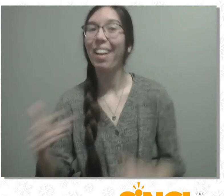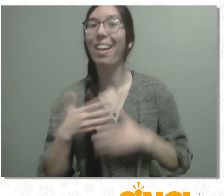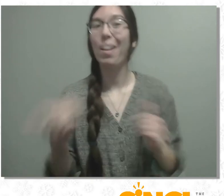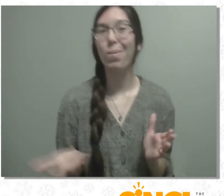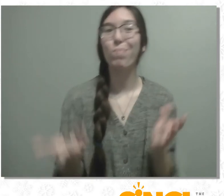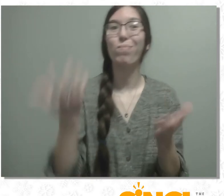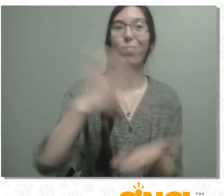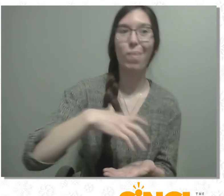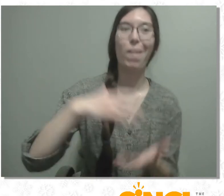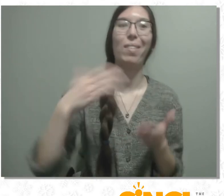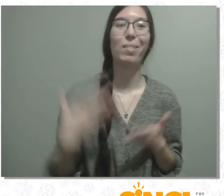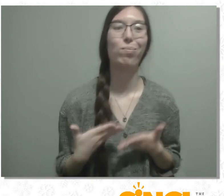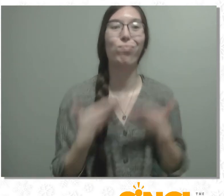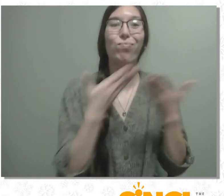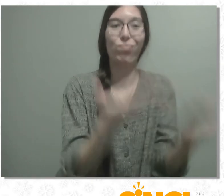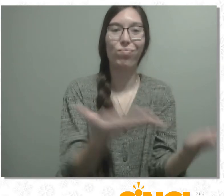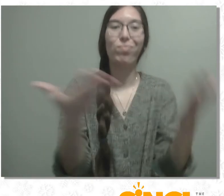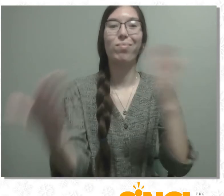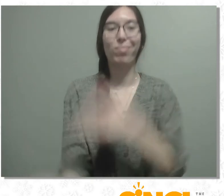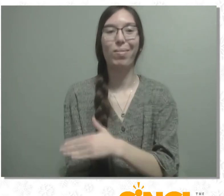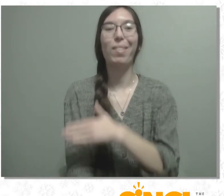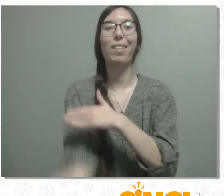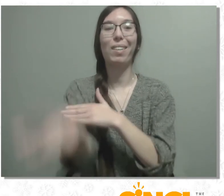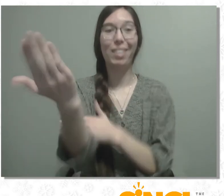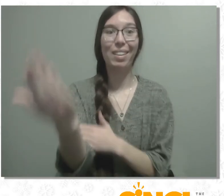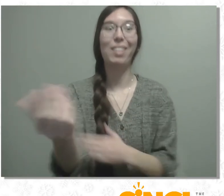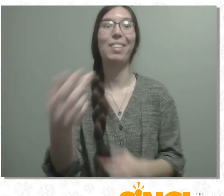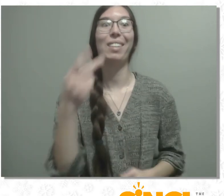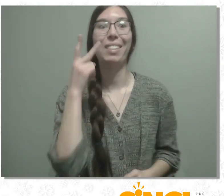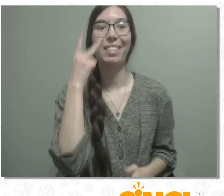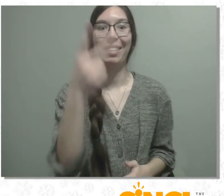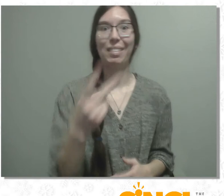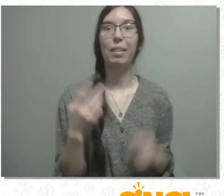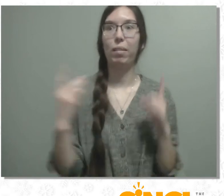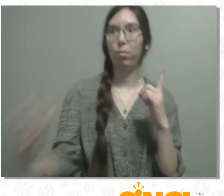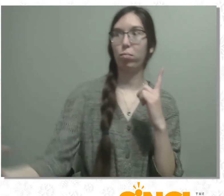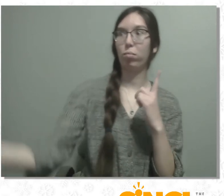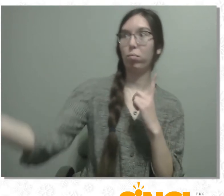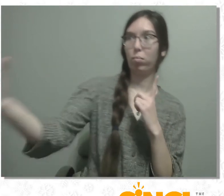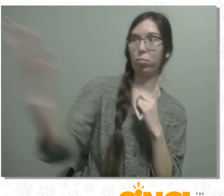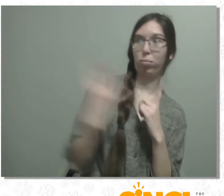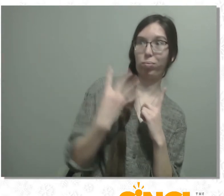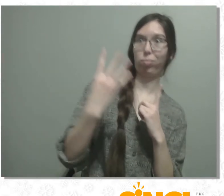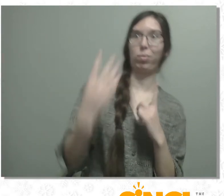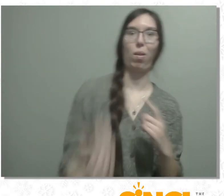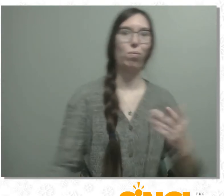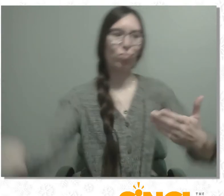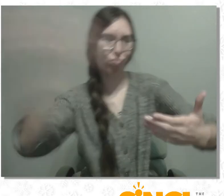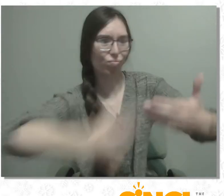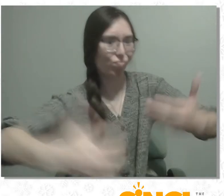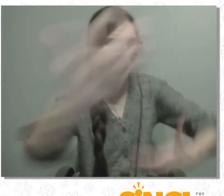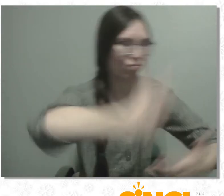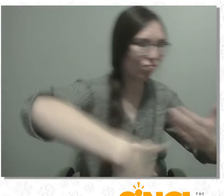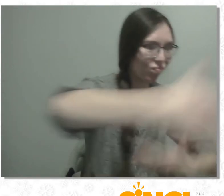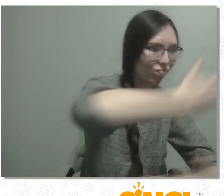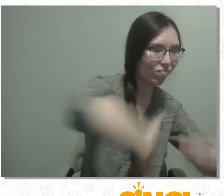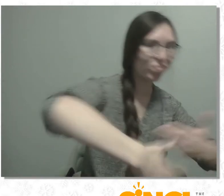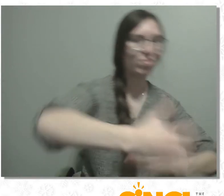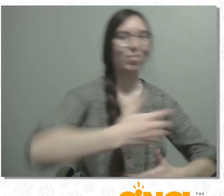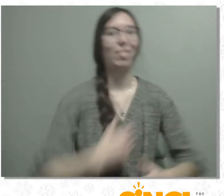grocery stores in the morning. I saw the hoarders flooding in the stores today, on shipment day. I watched the